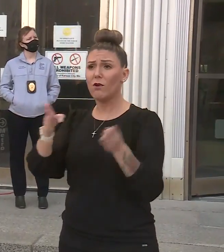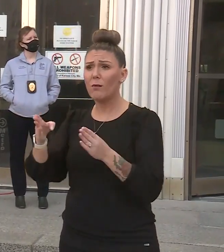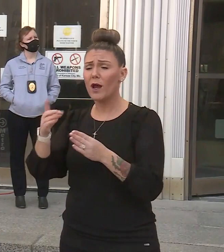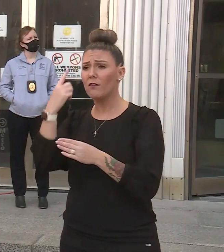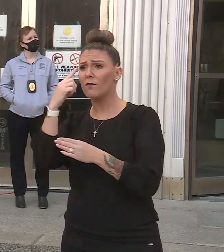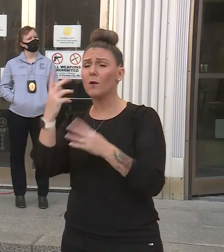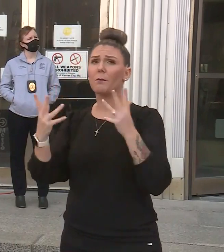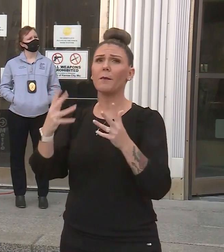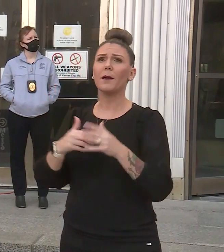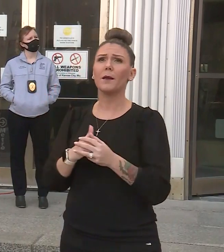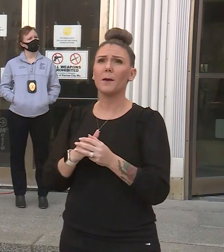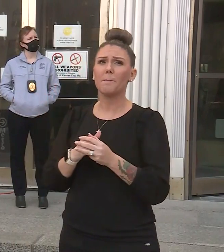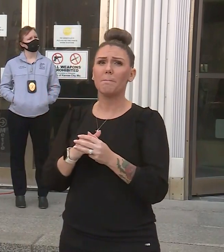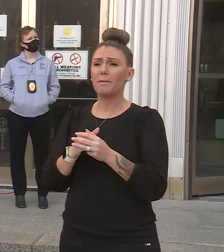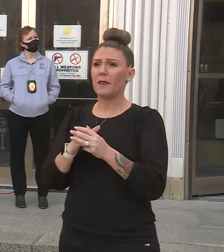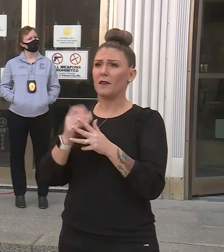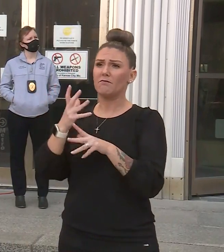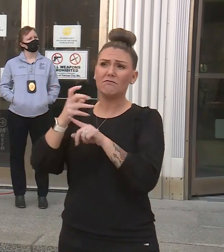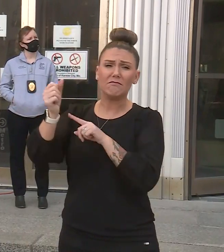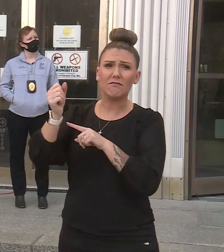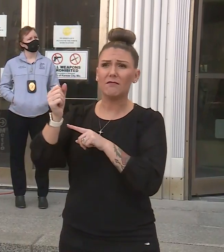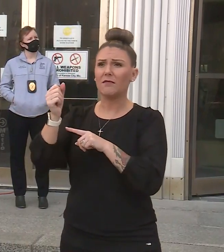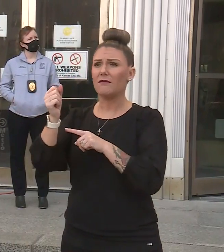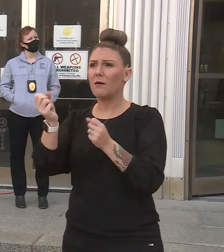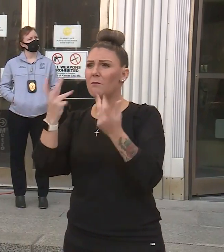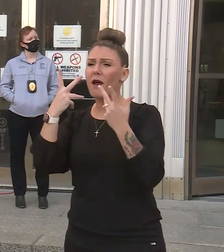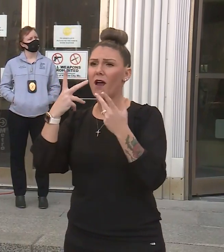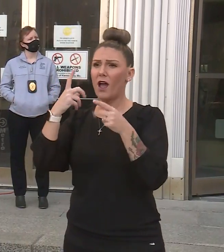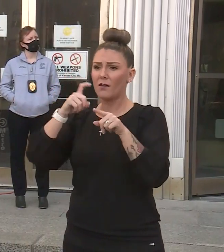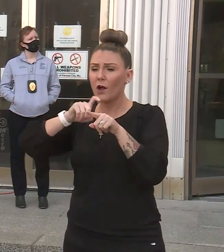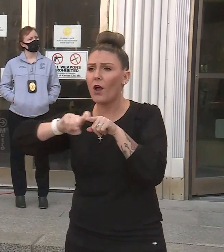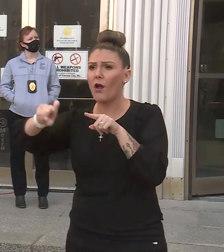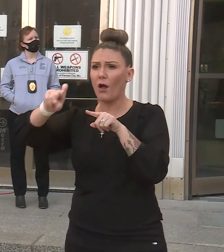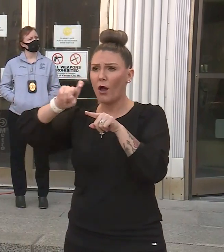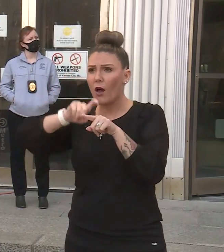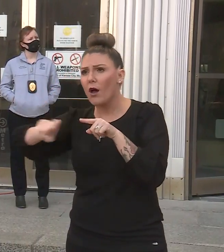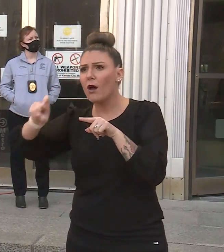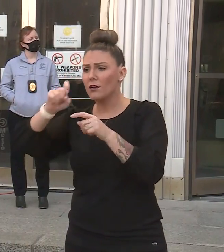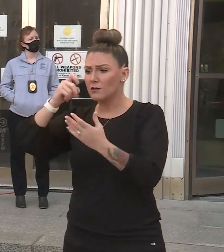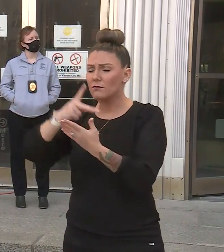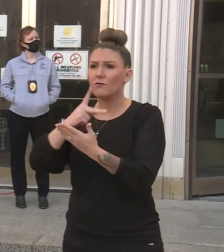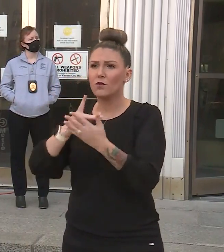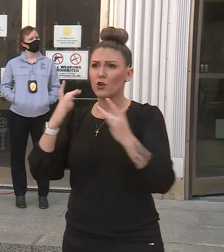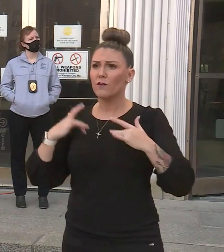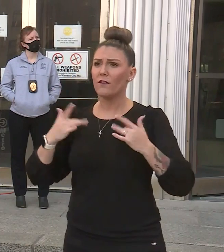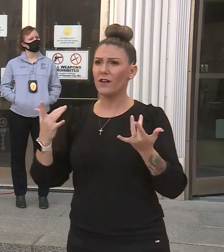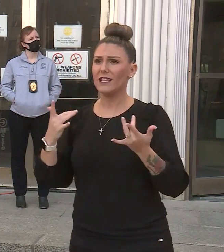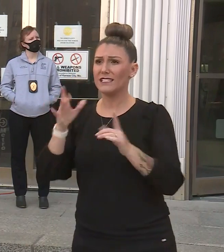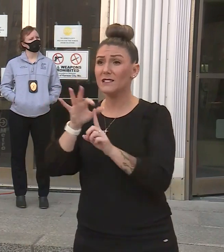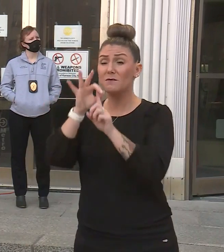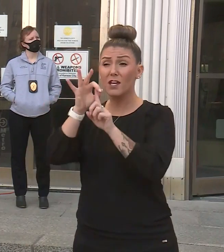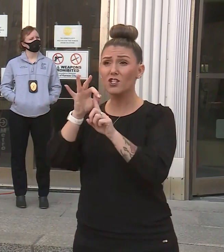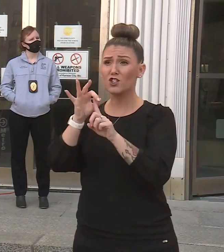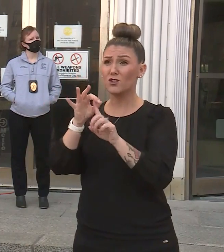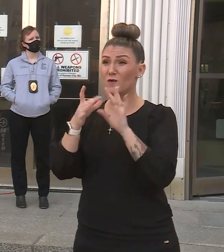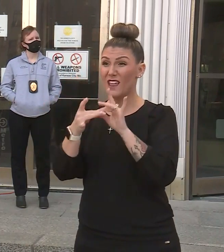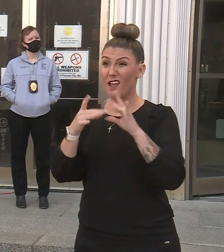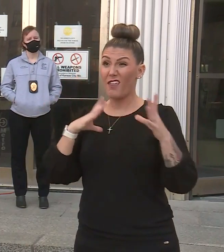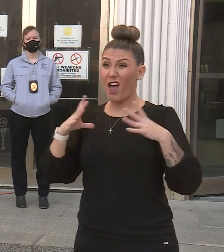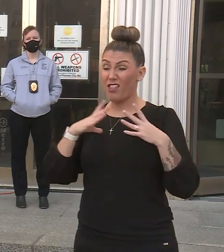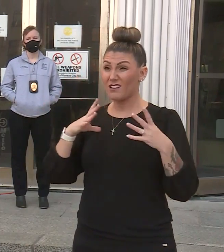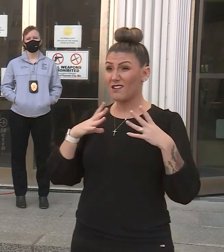for maybe the exorbitant amount of calls that you'll get to approve events, especially with the holidays coming up?